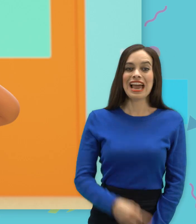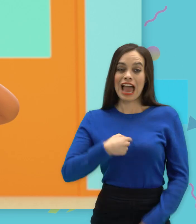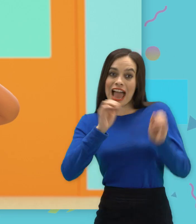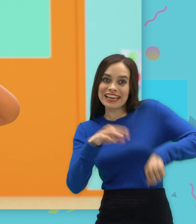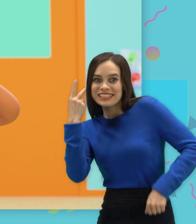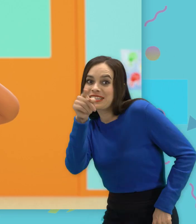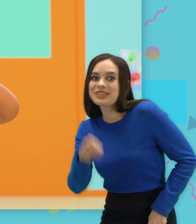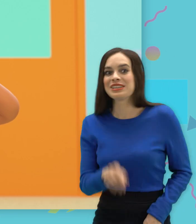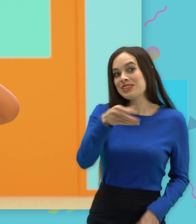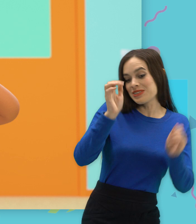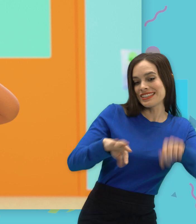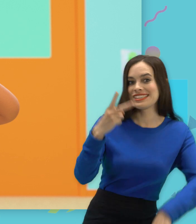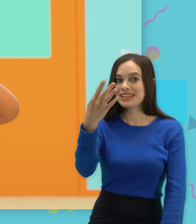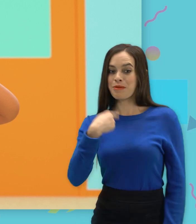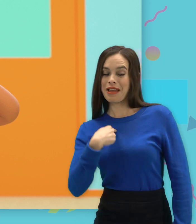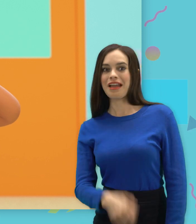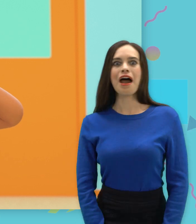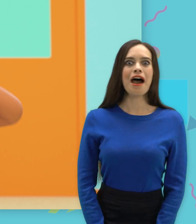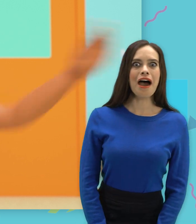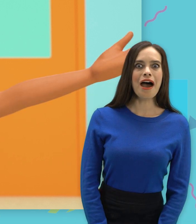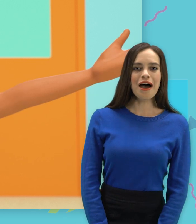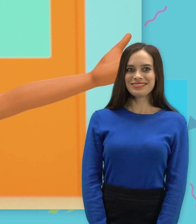I can see you and you can see me